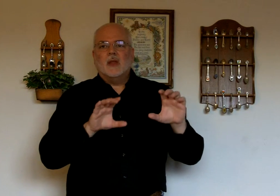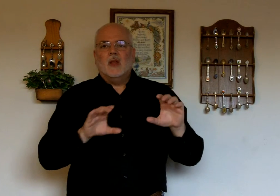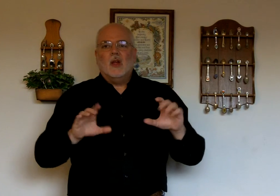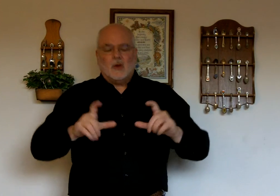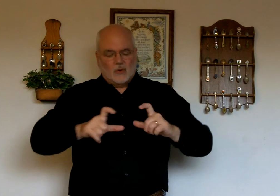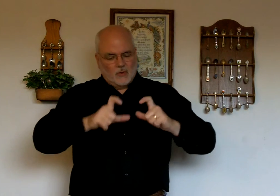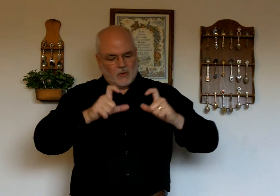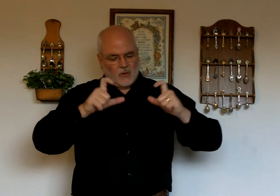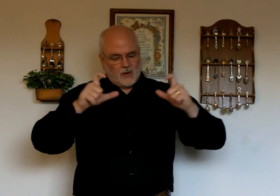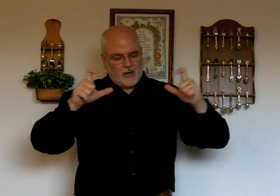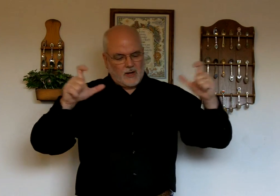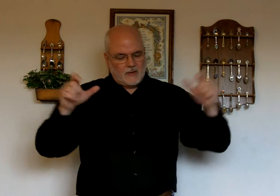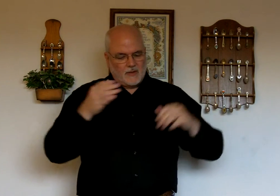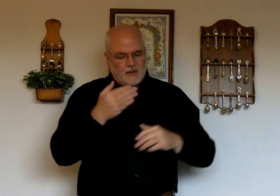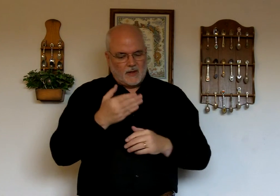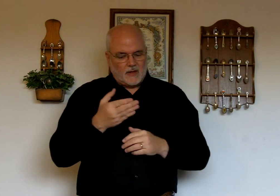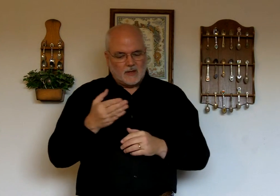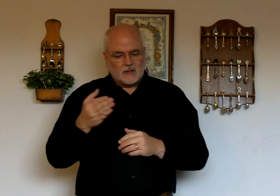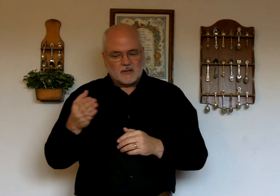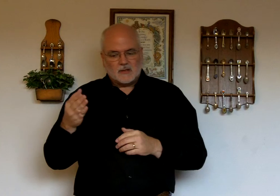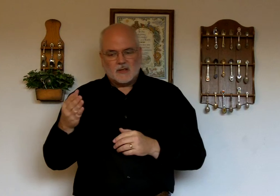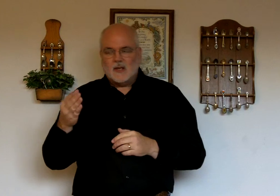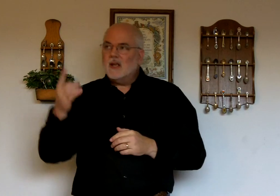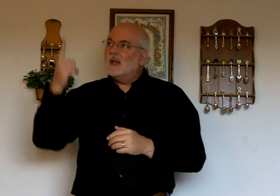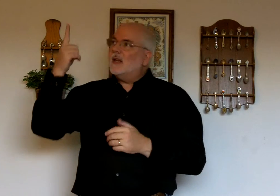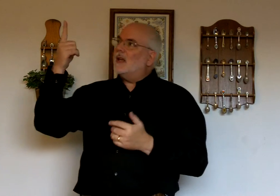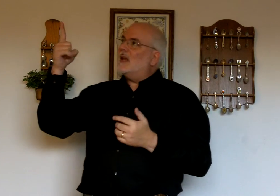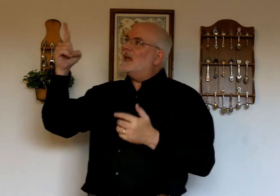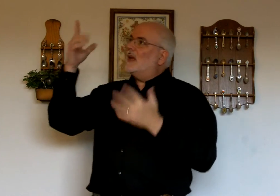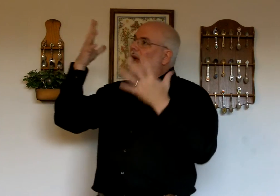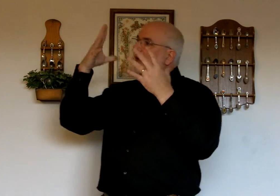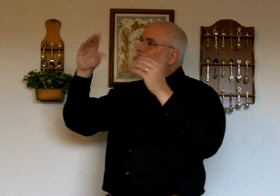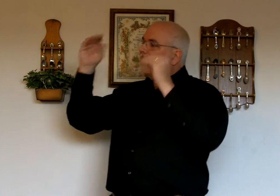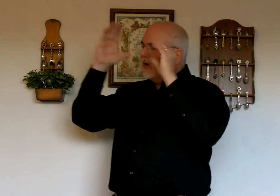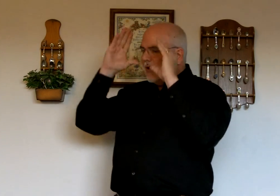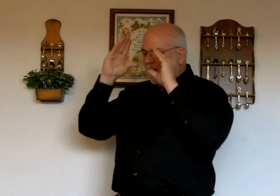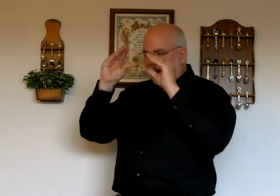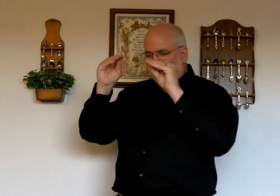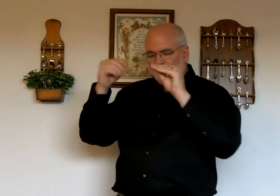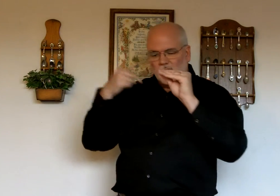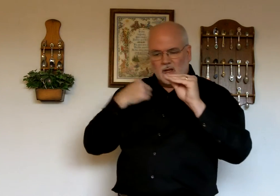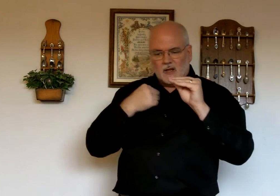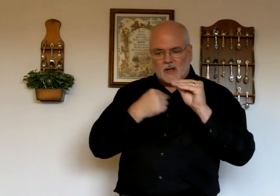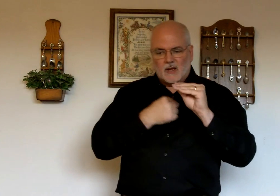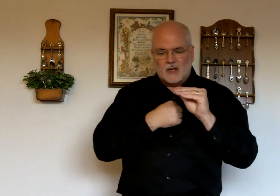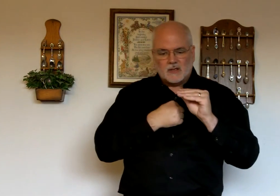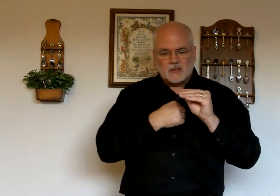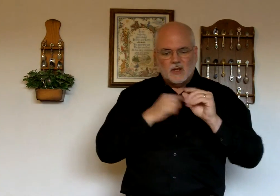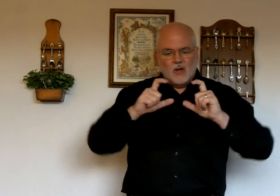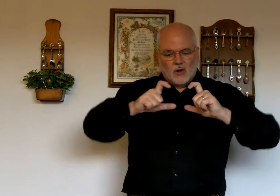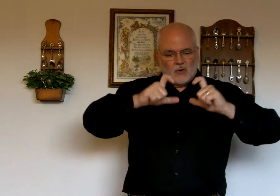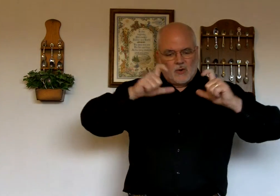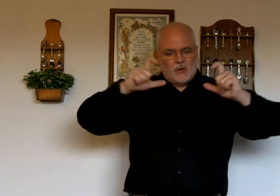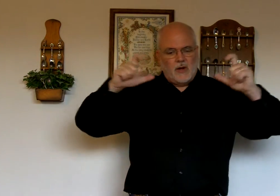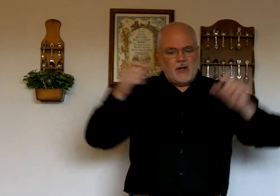Great things He hath taught us, great